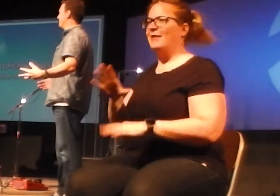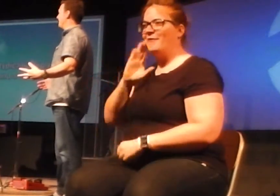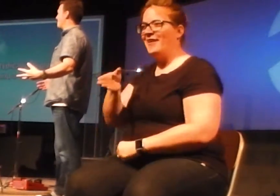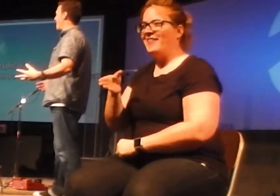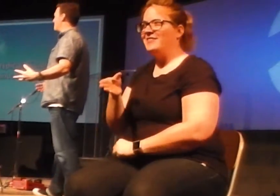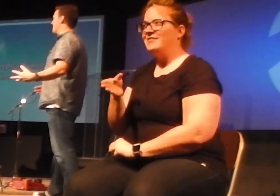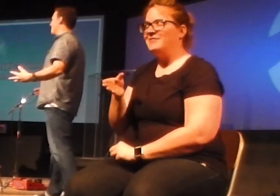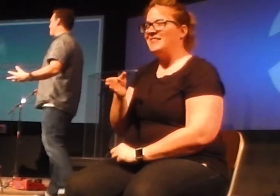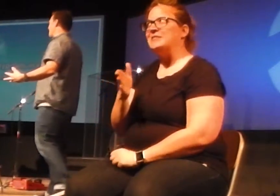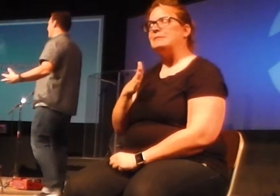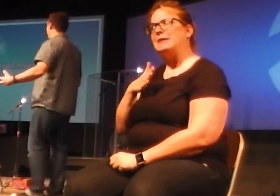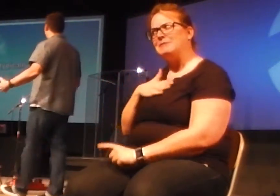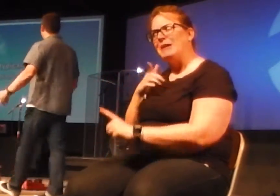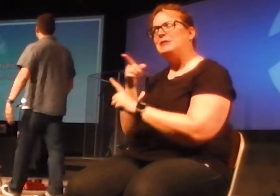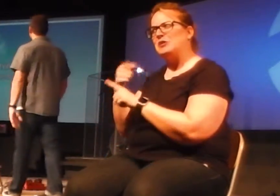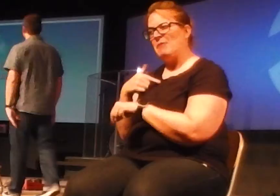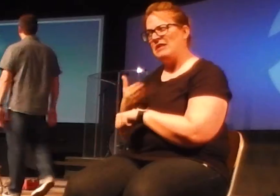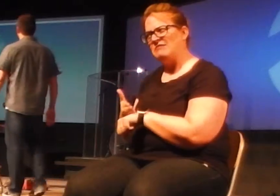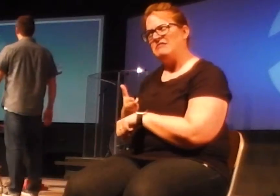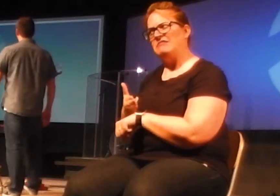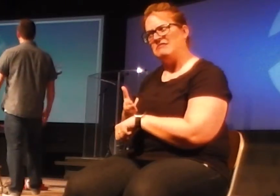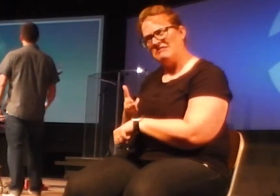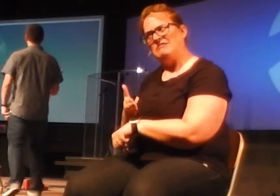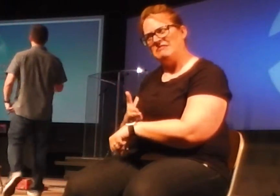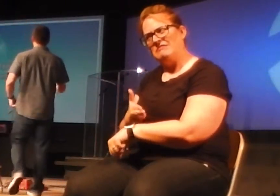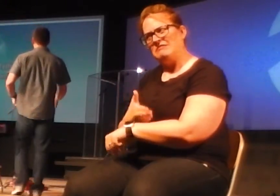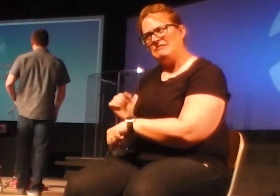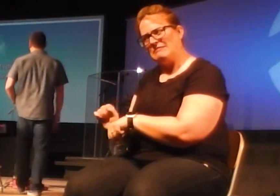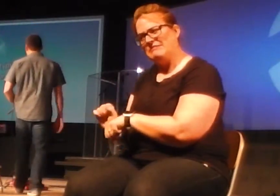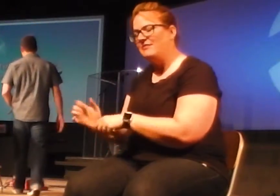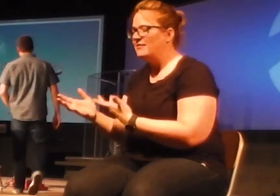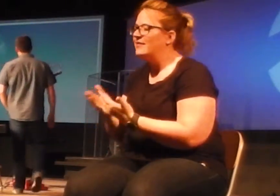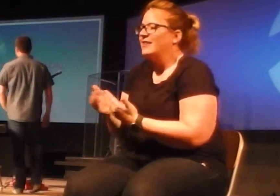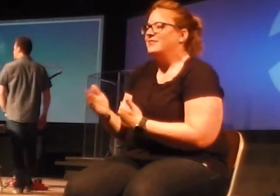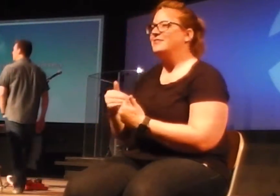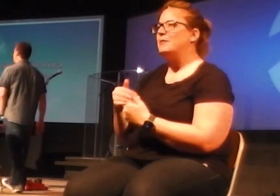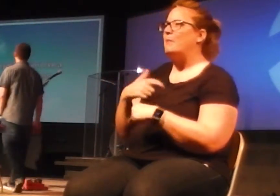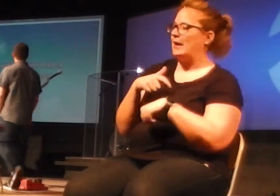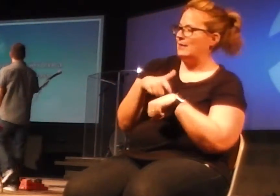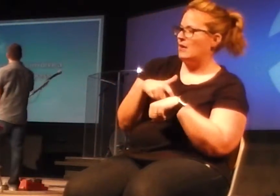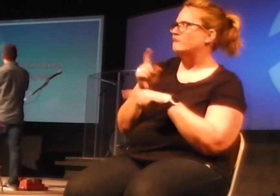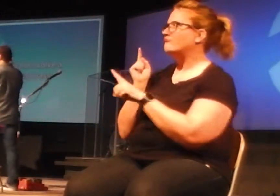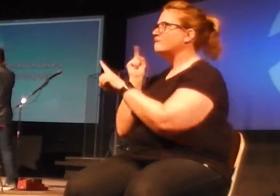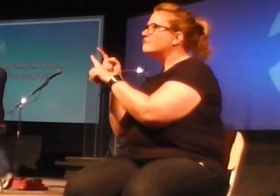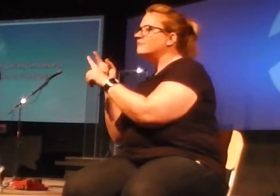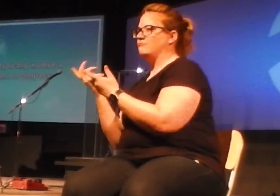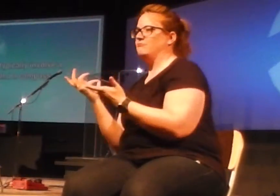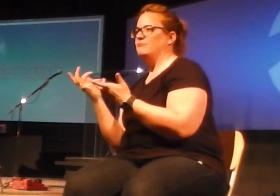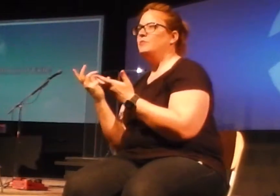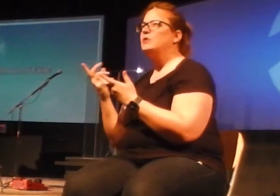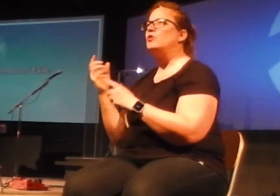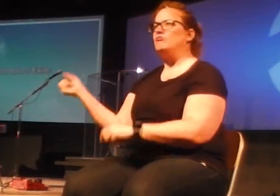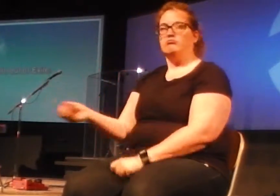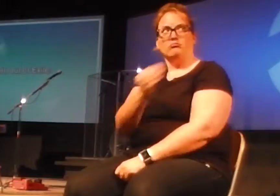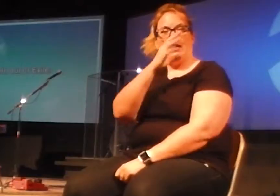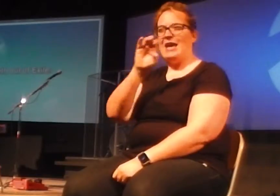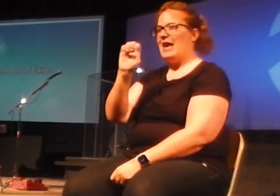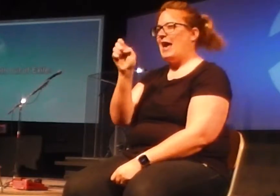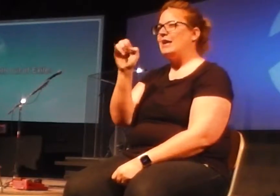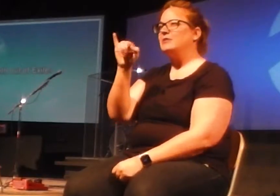That's my dream. I'm working on that one. That's how we describe a clock and a compass. So when we think about exile, go ahead. The path out of